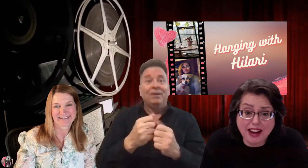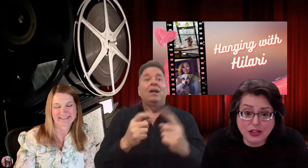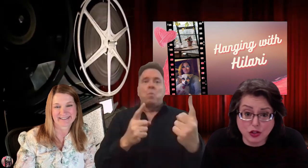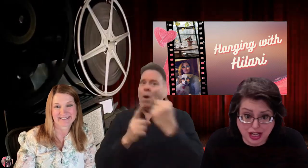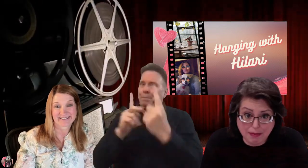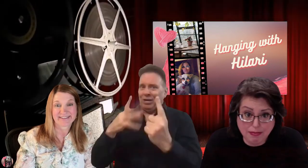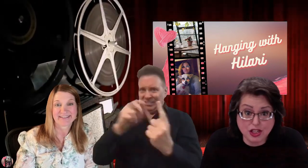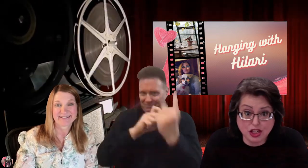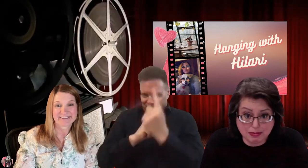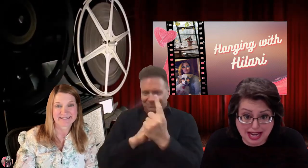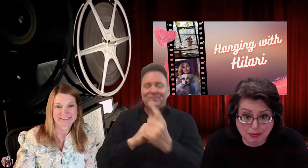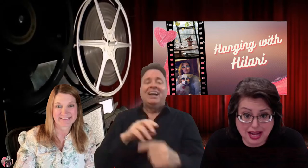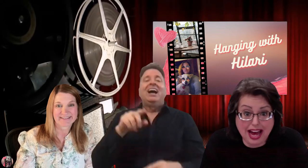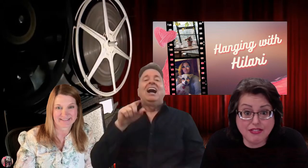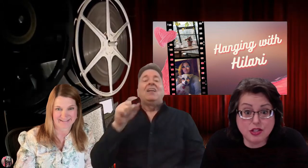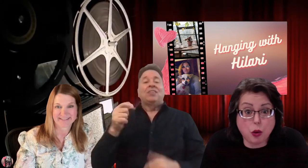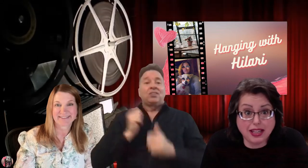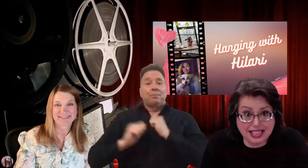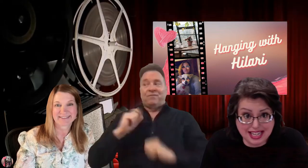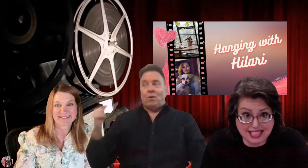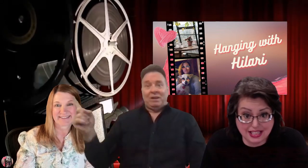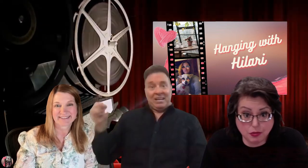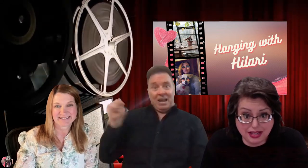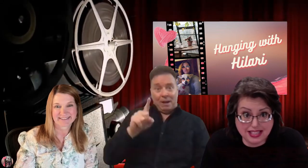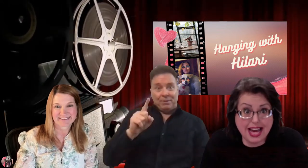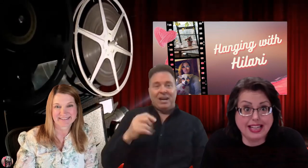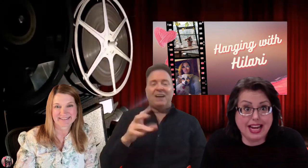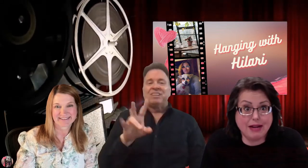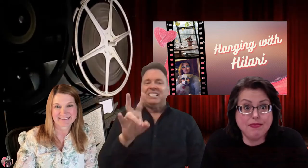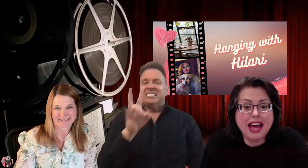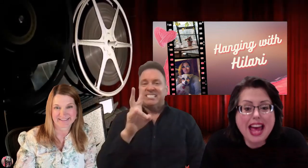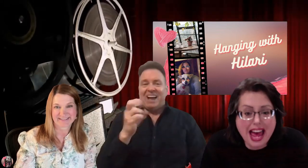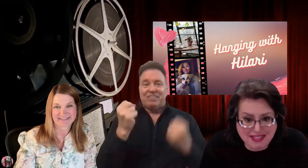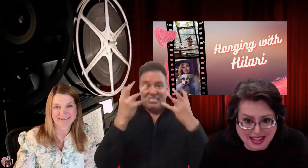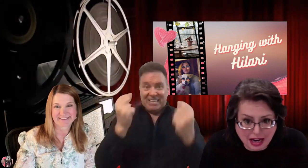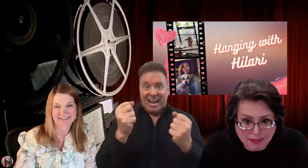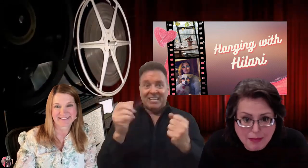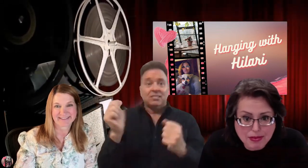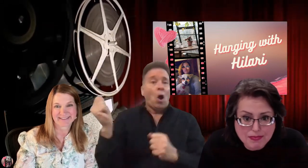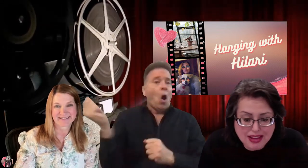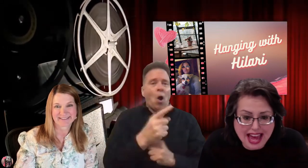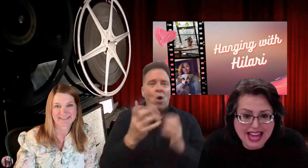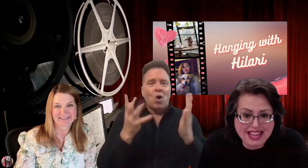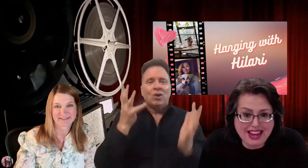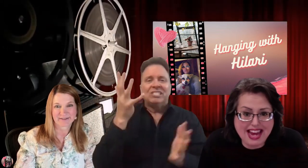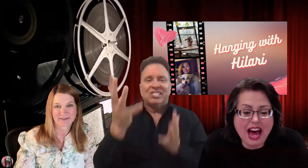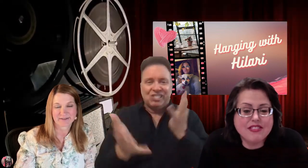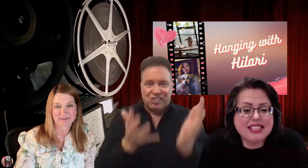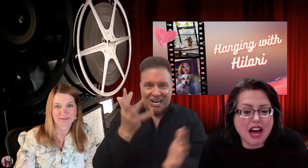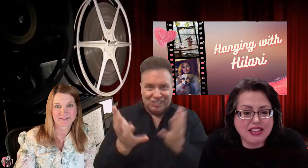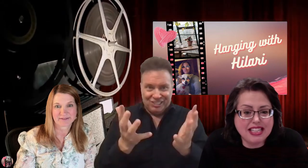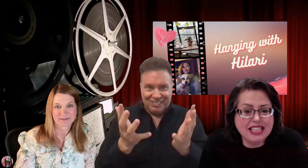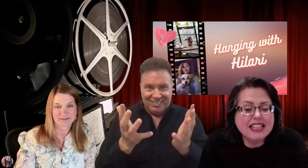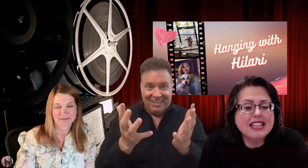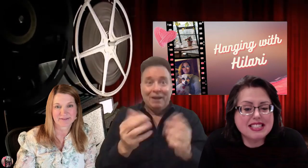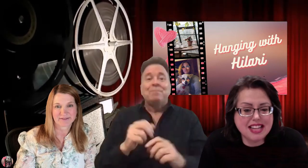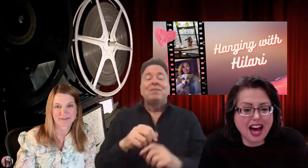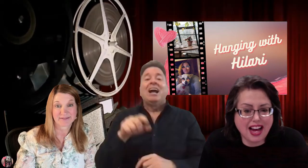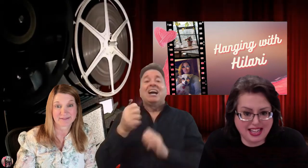final championship game we have is one contestant wins that game. And, they come up and they have seven signs.